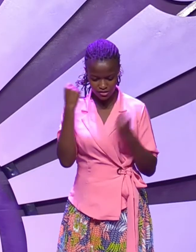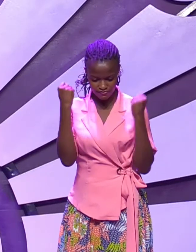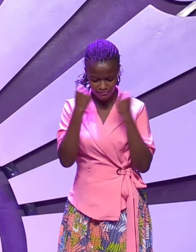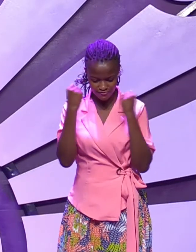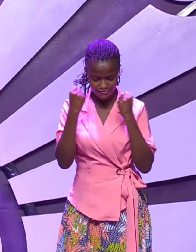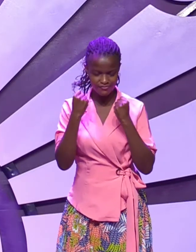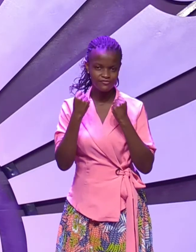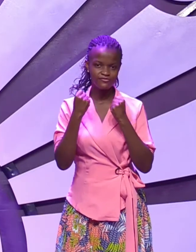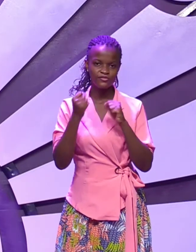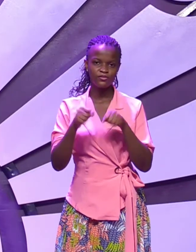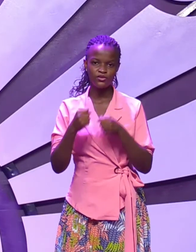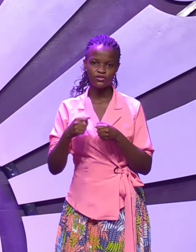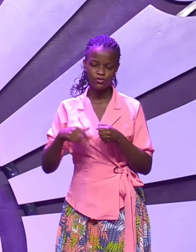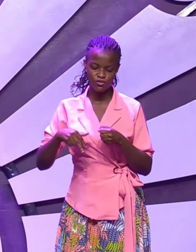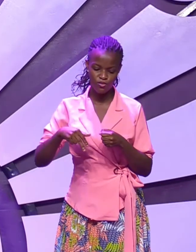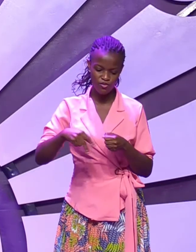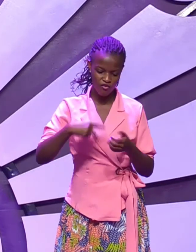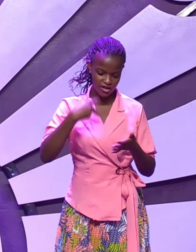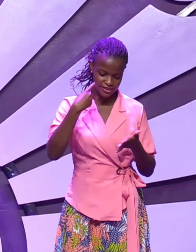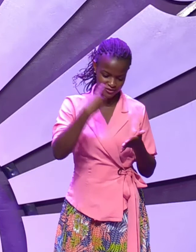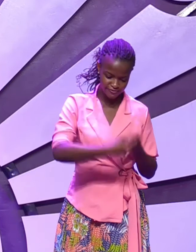so she could not move she was bedridden